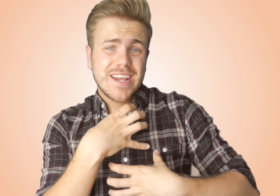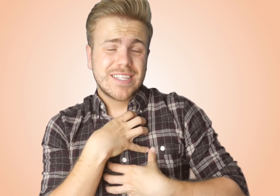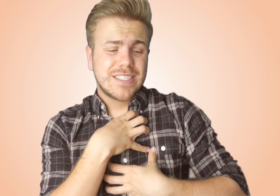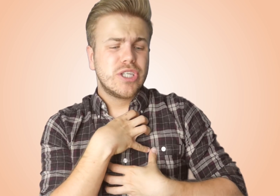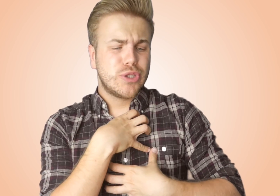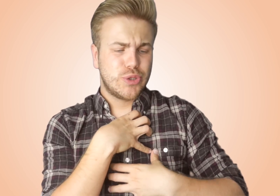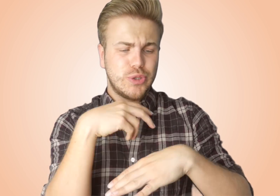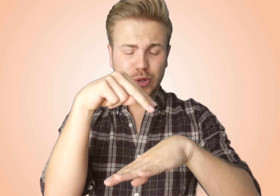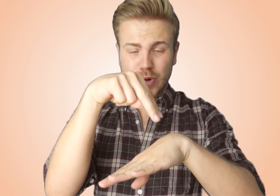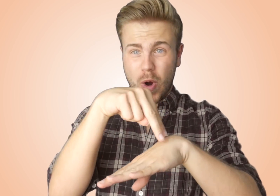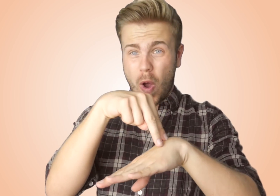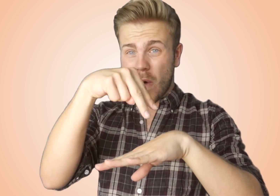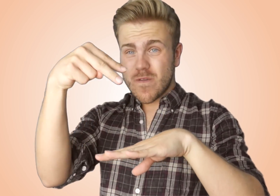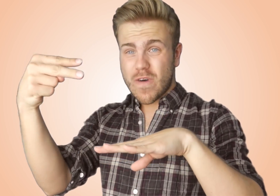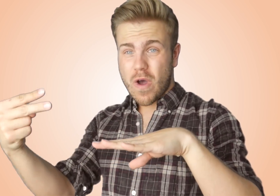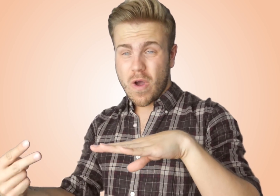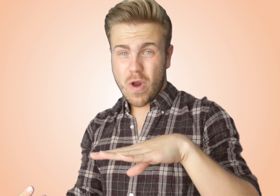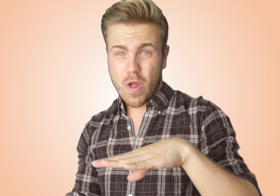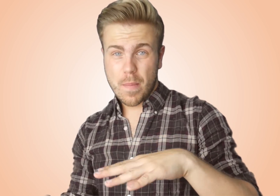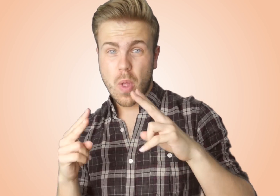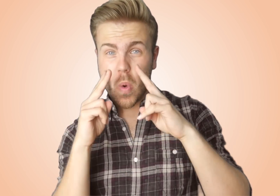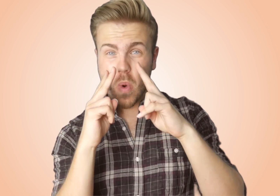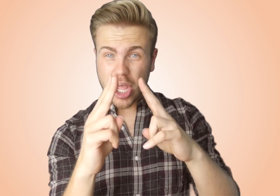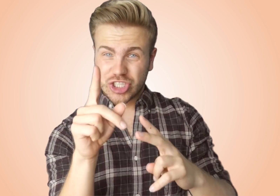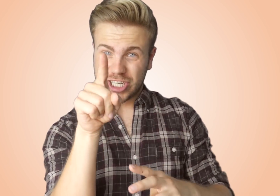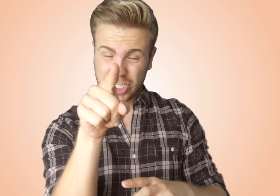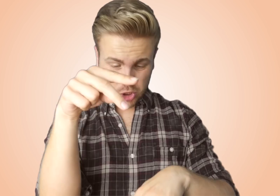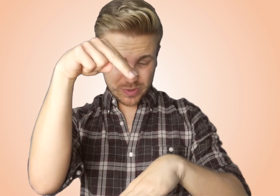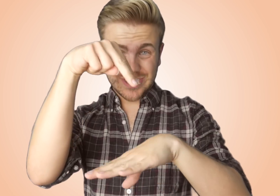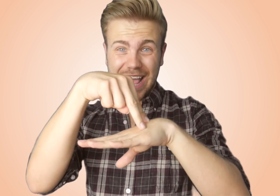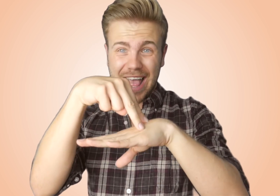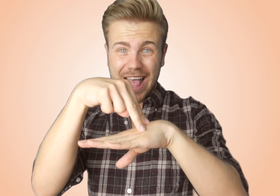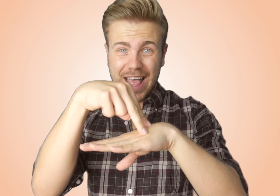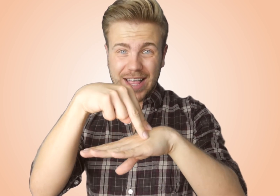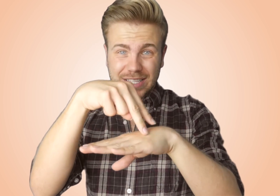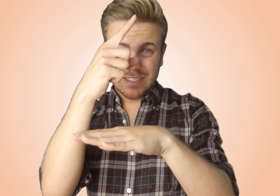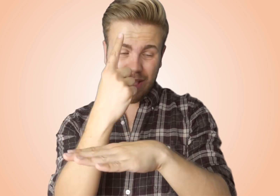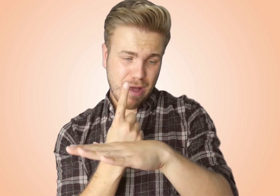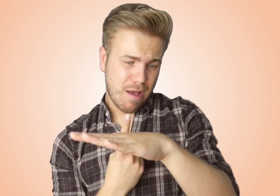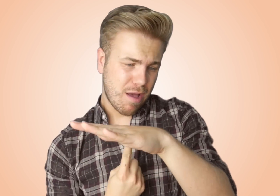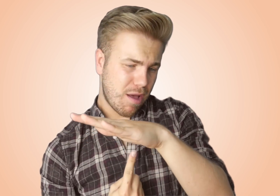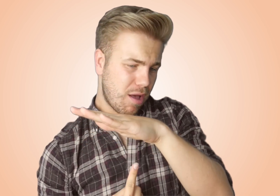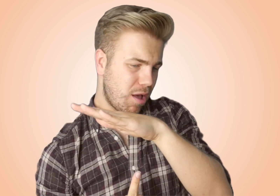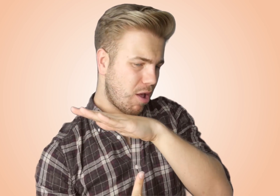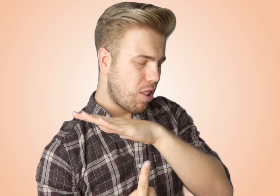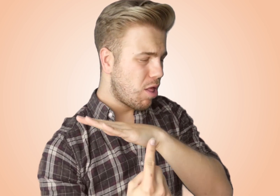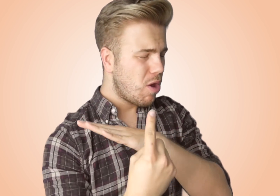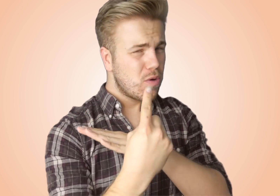to fall Watching you stand alone